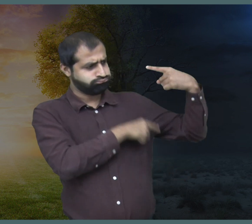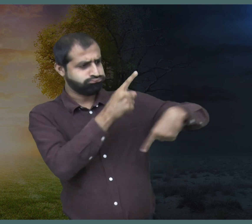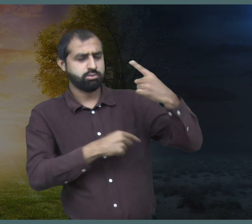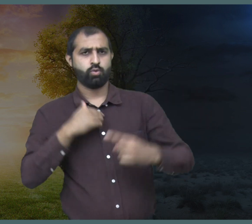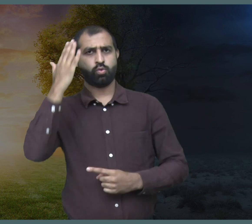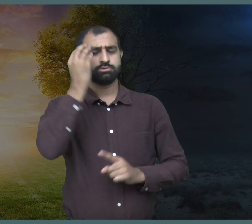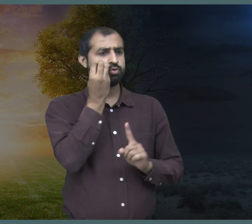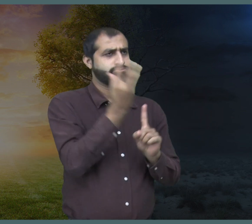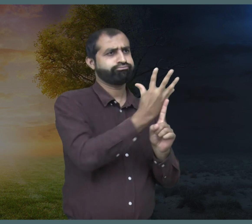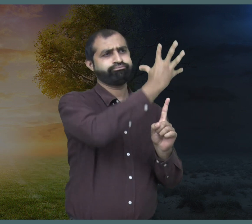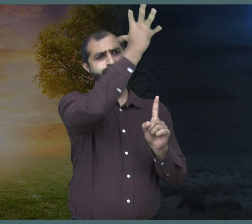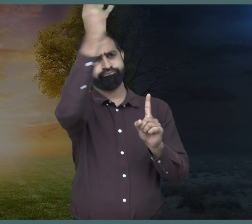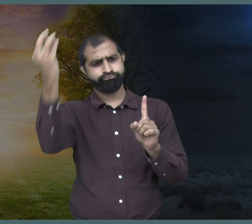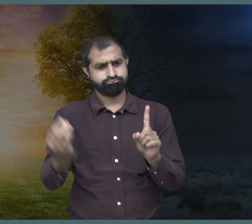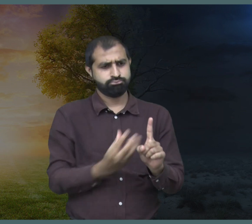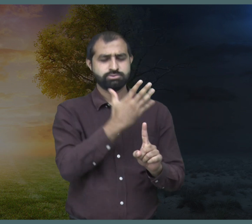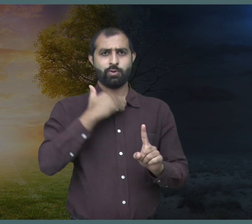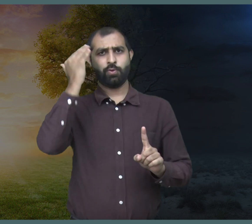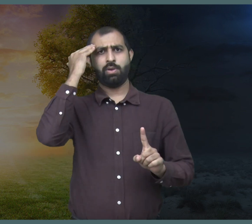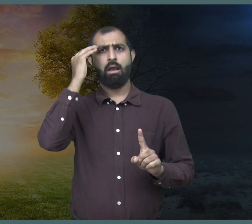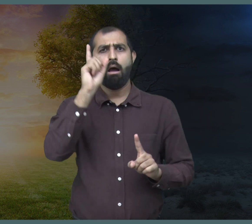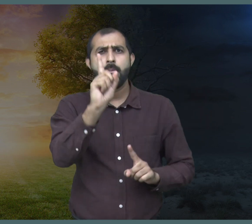These are divided into day and night.